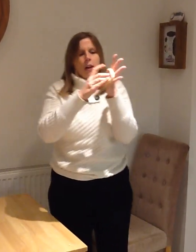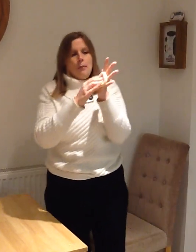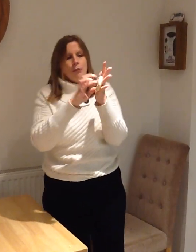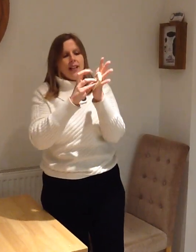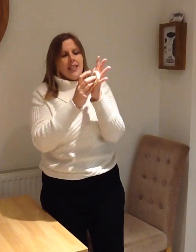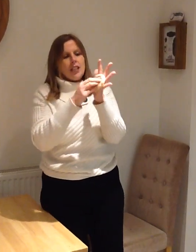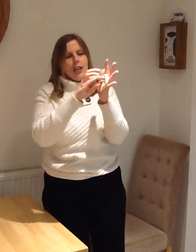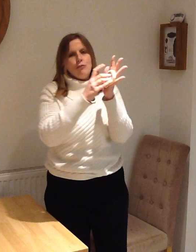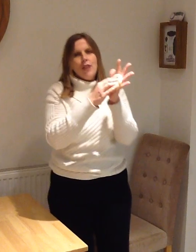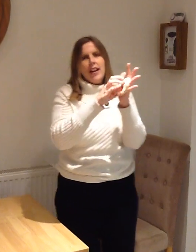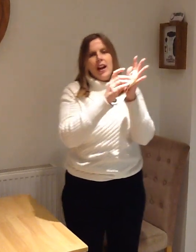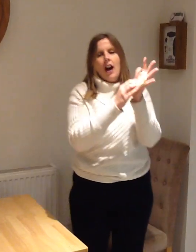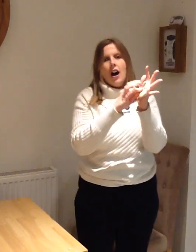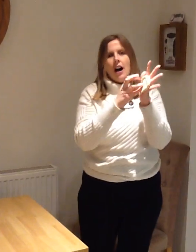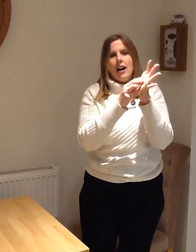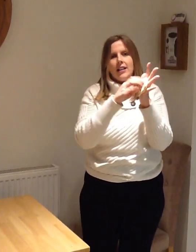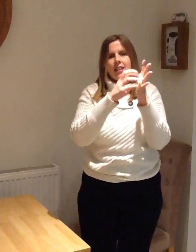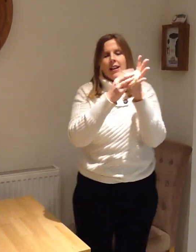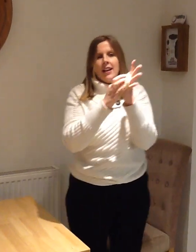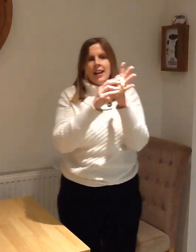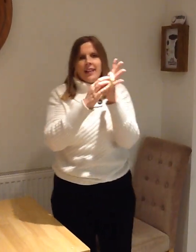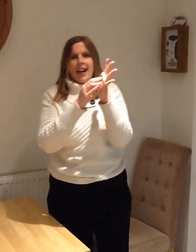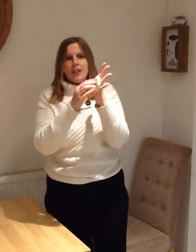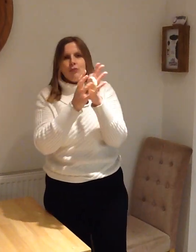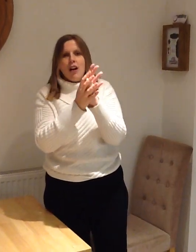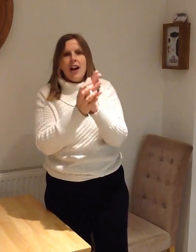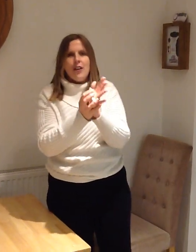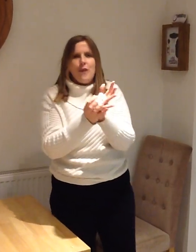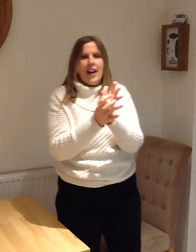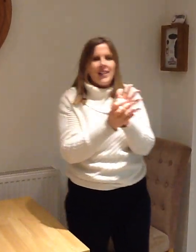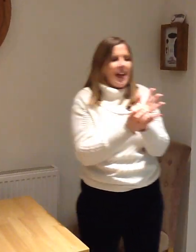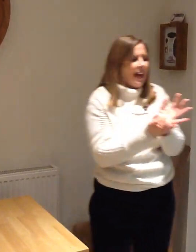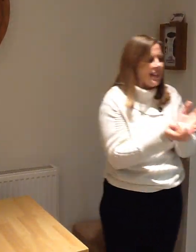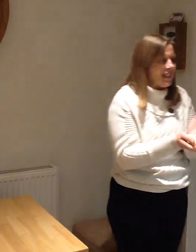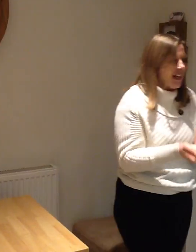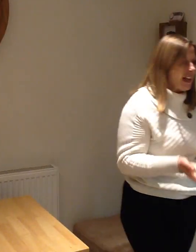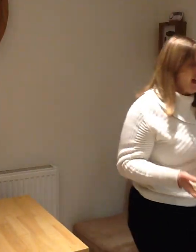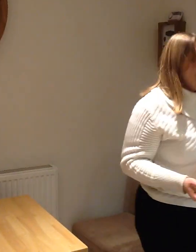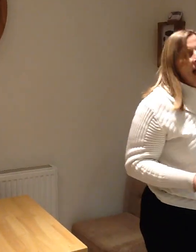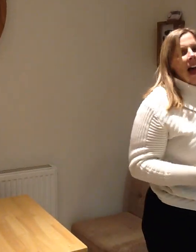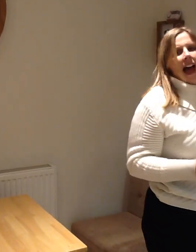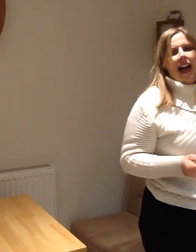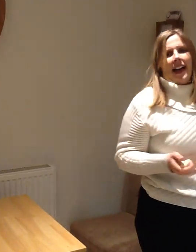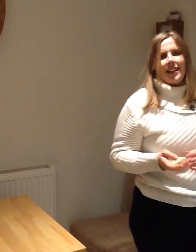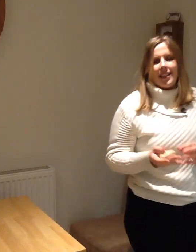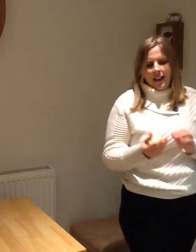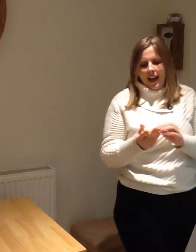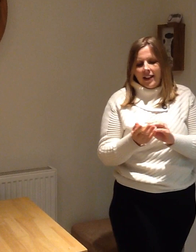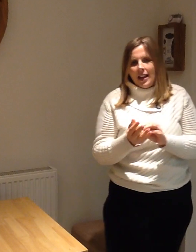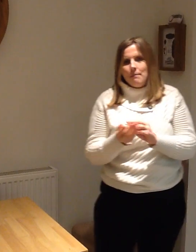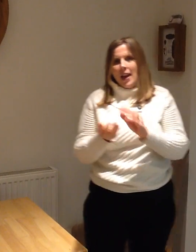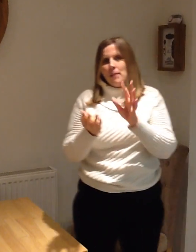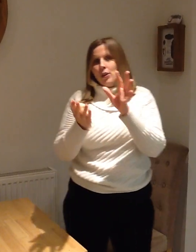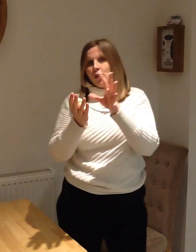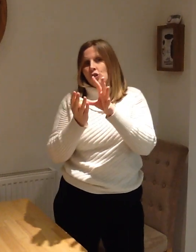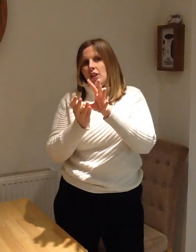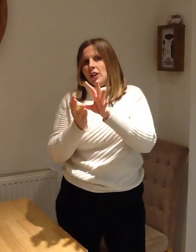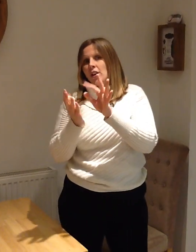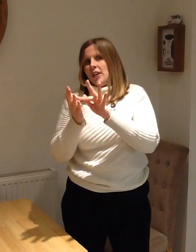Press this one really hard. That's right. Fantastic. Excellent. And maybe you could try the other